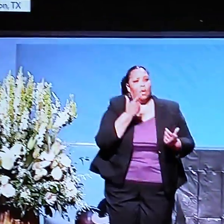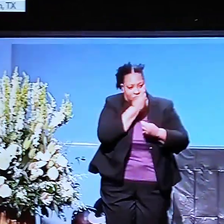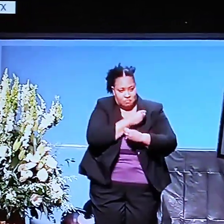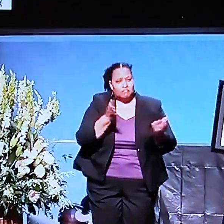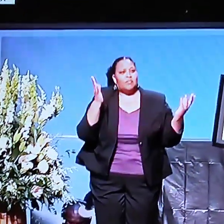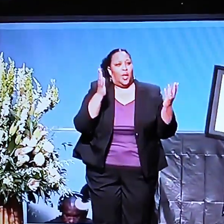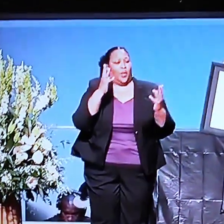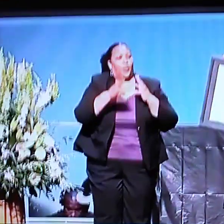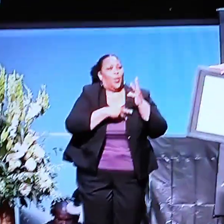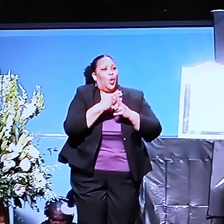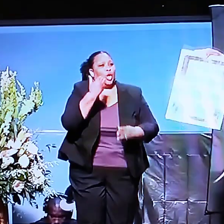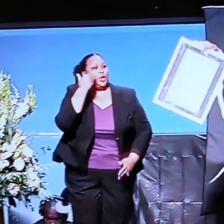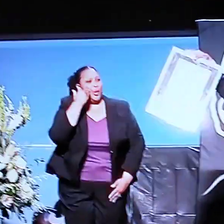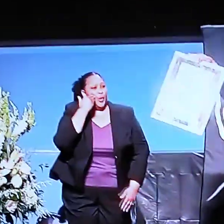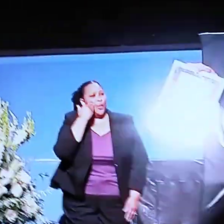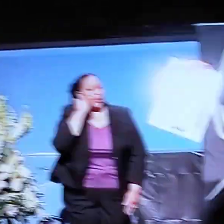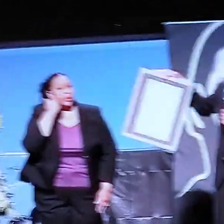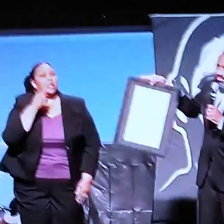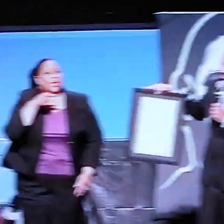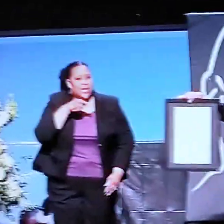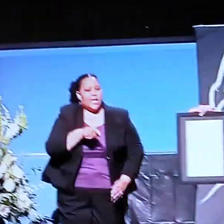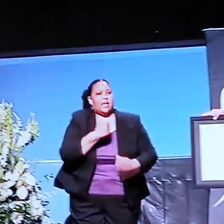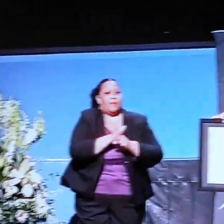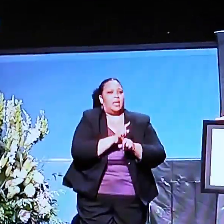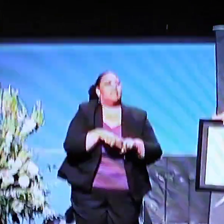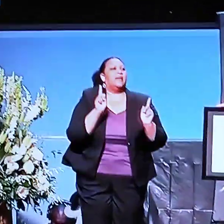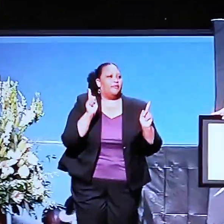know that he made a difference.